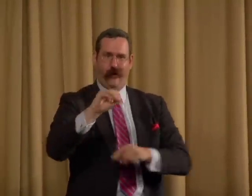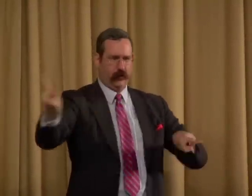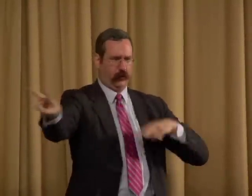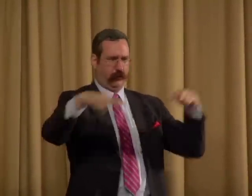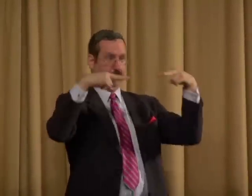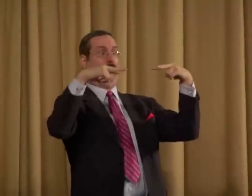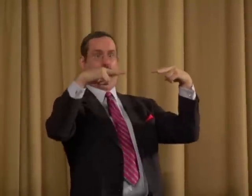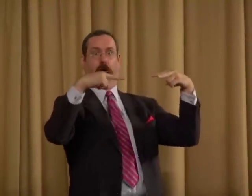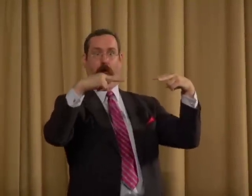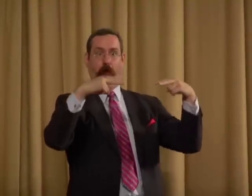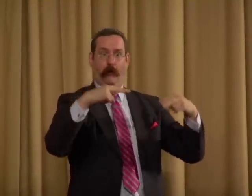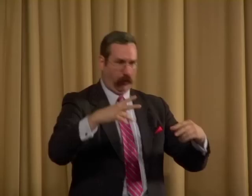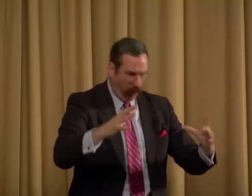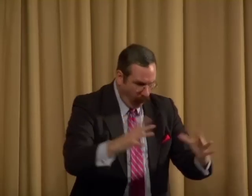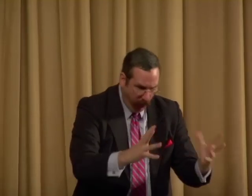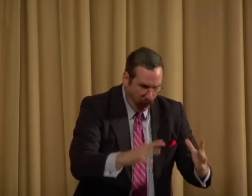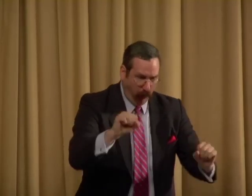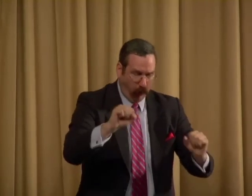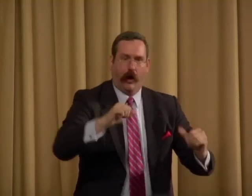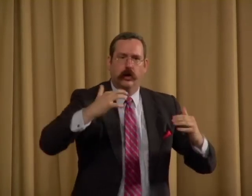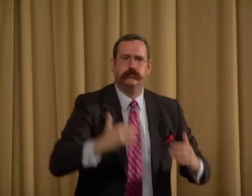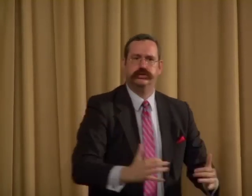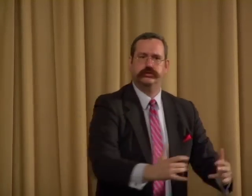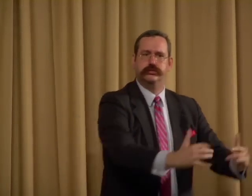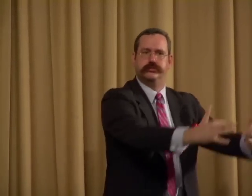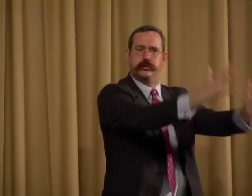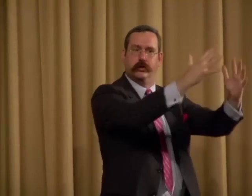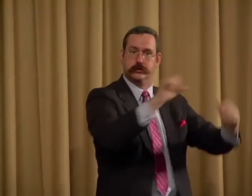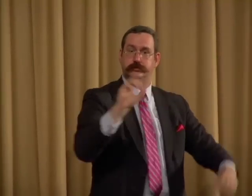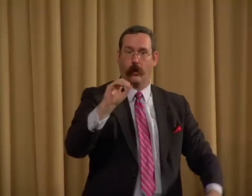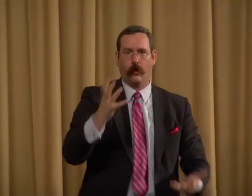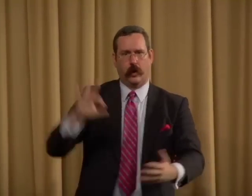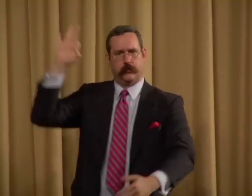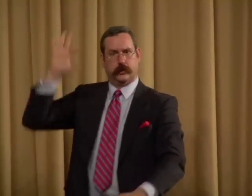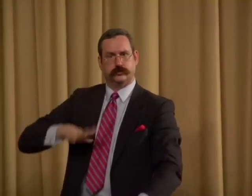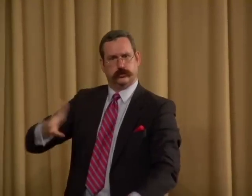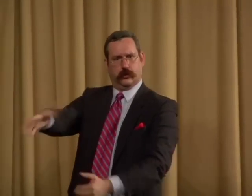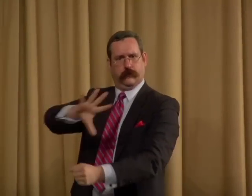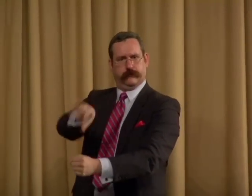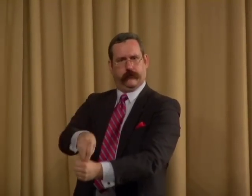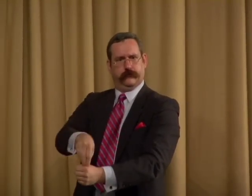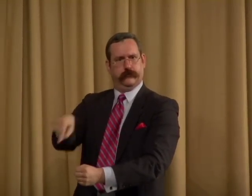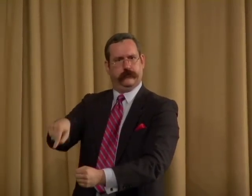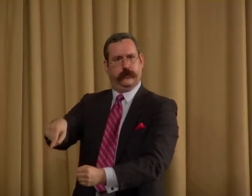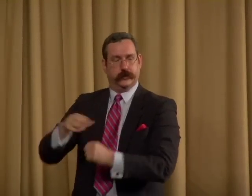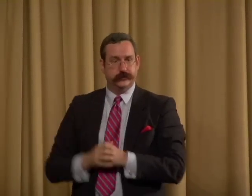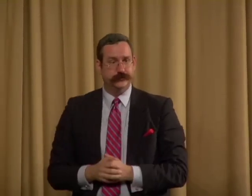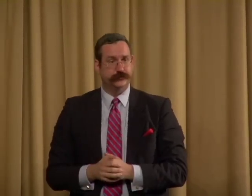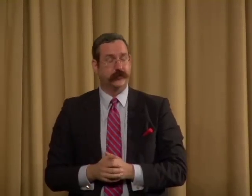Because at the time, Omaha was not a large community, because and they did not have a lot of resources.